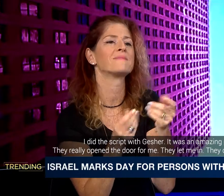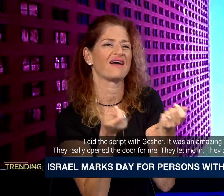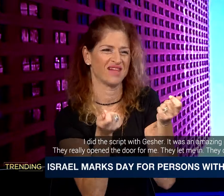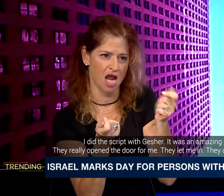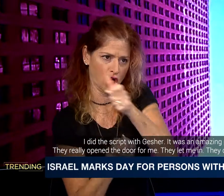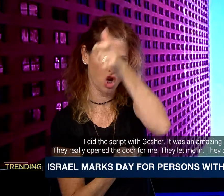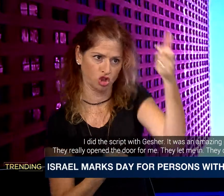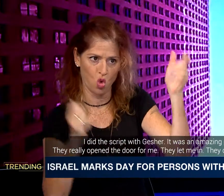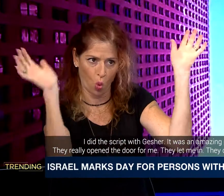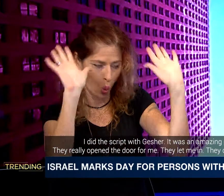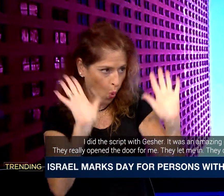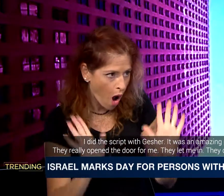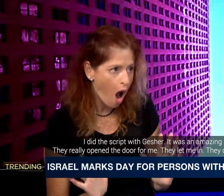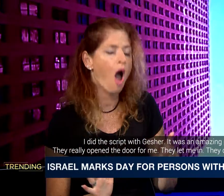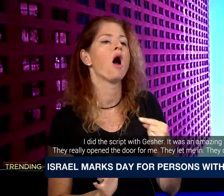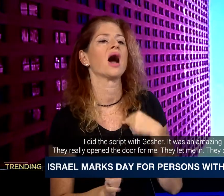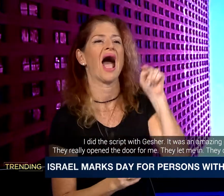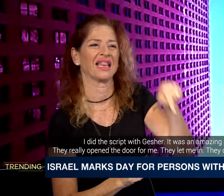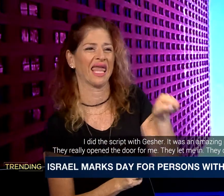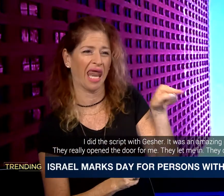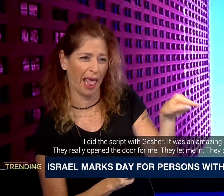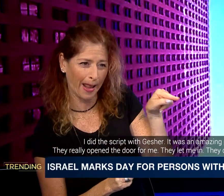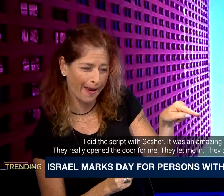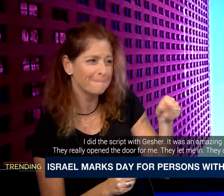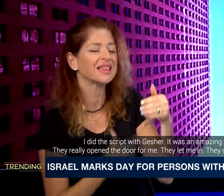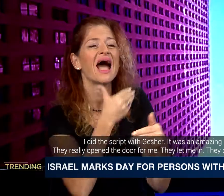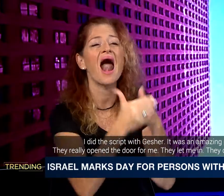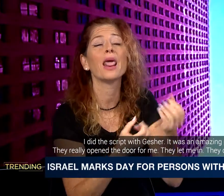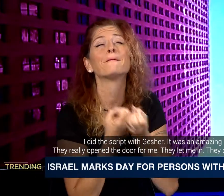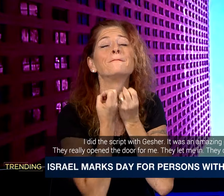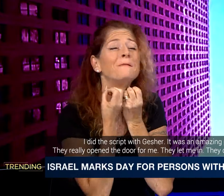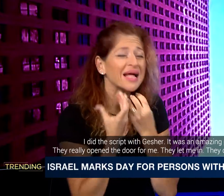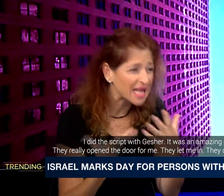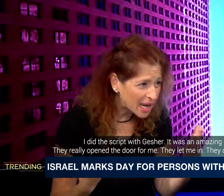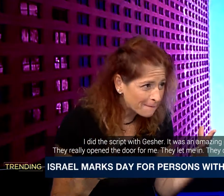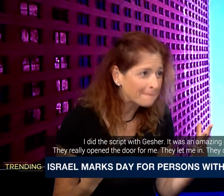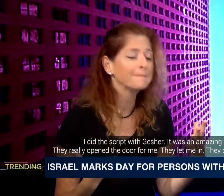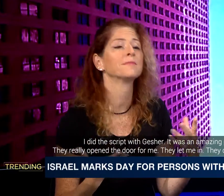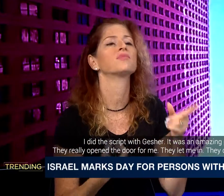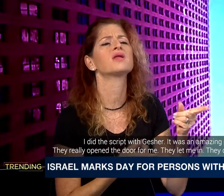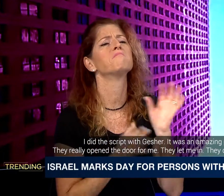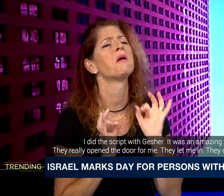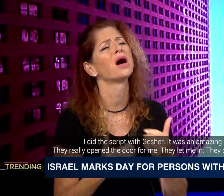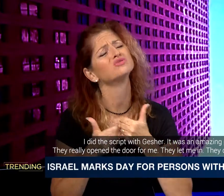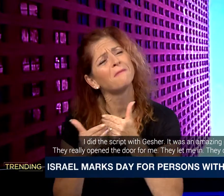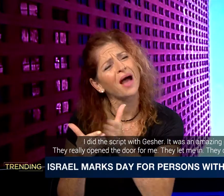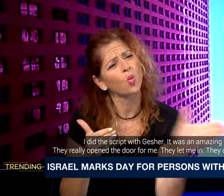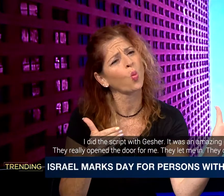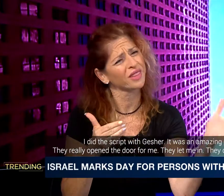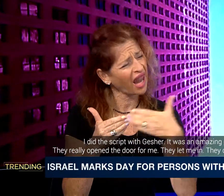I did it with Gesher. And there, over there, it was an amazing process. They